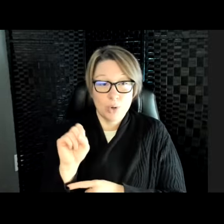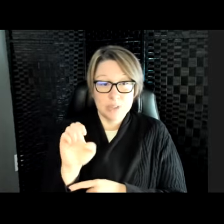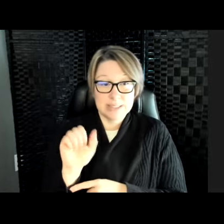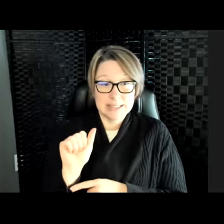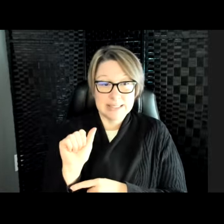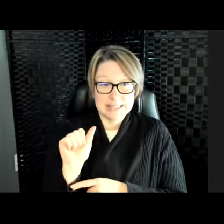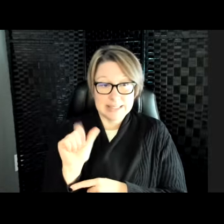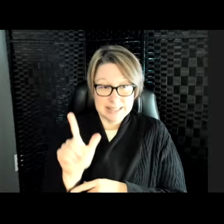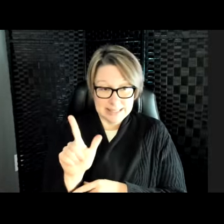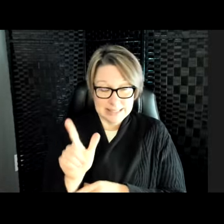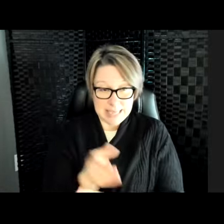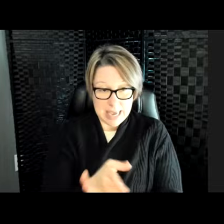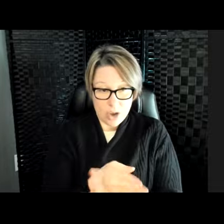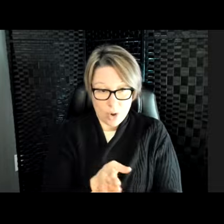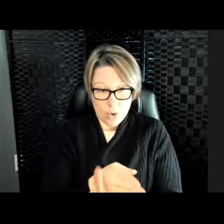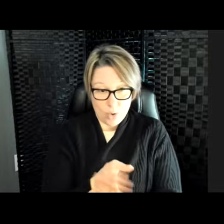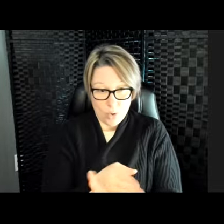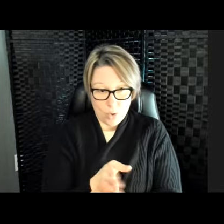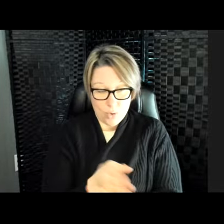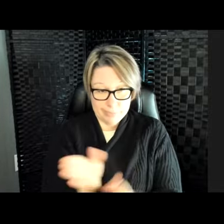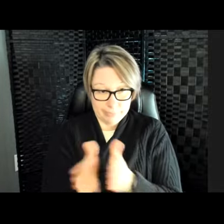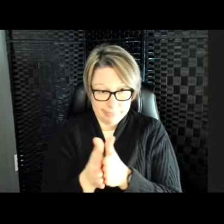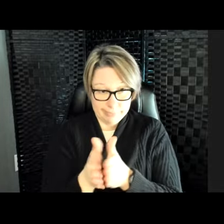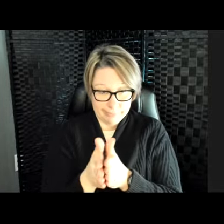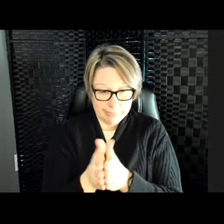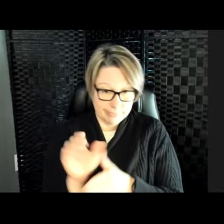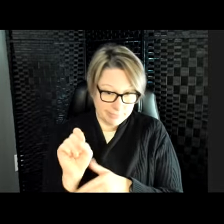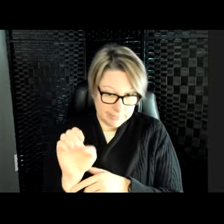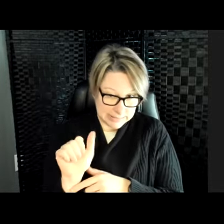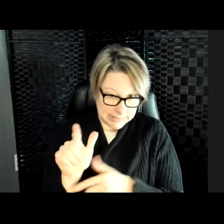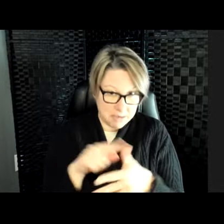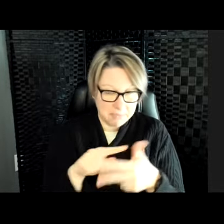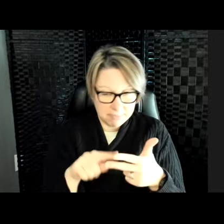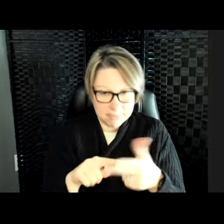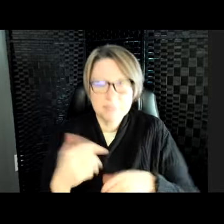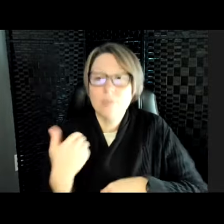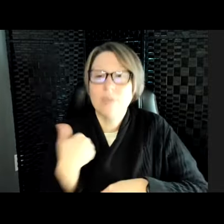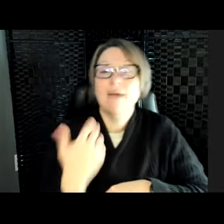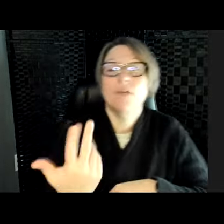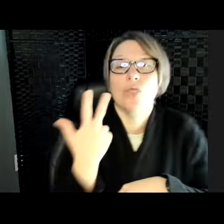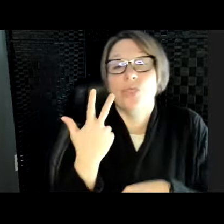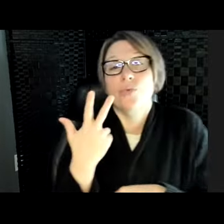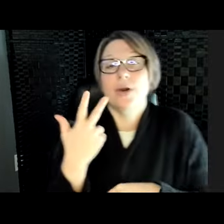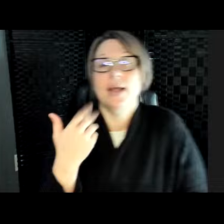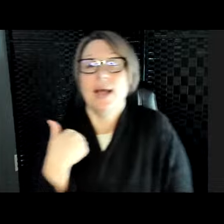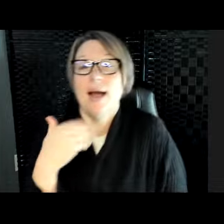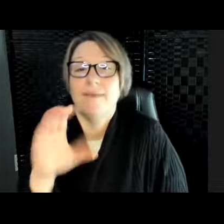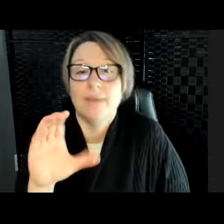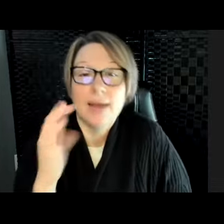species of seal here. We have California sea lions, who are